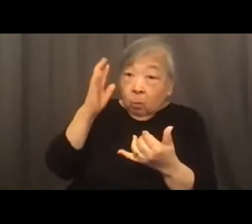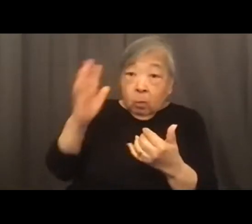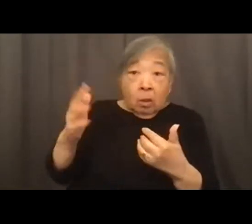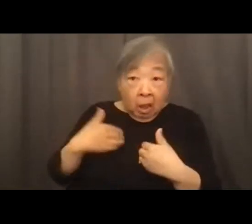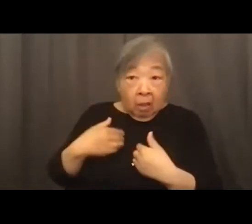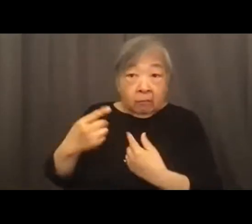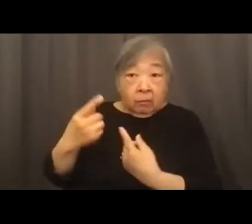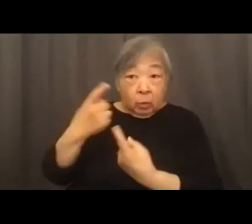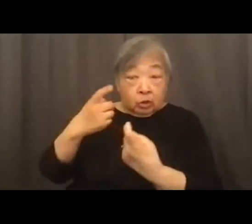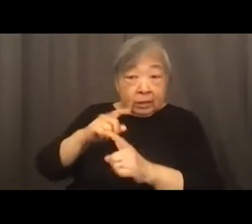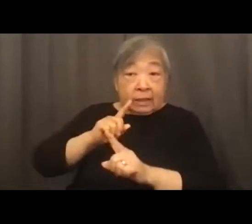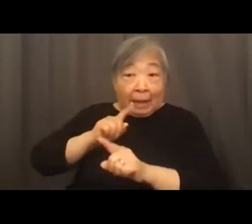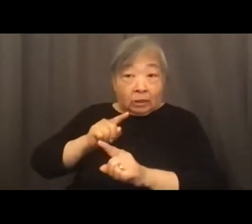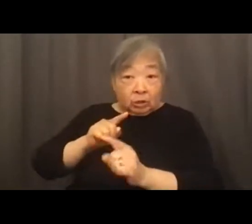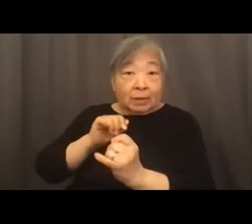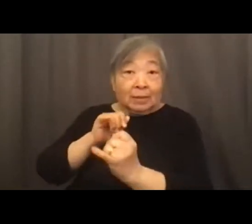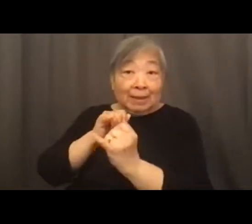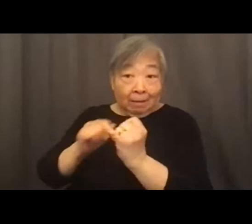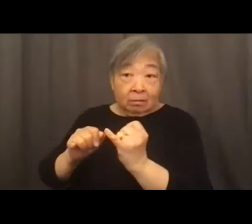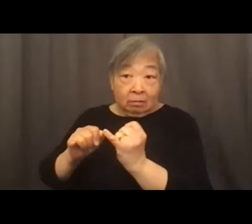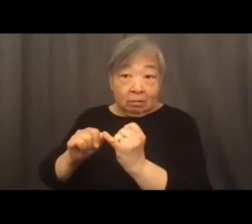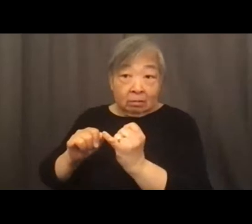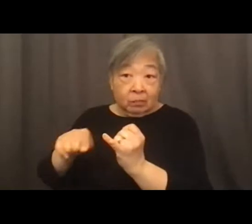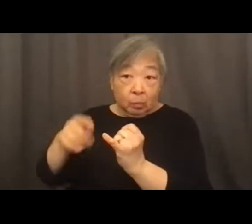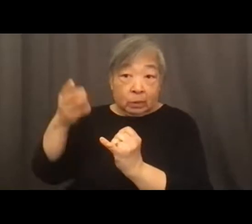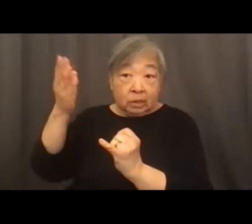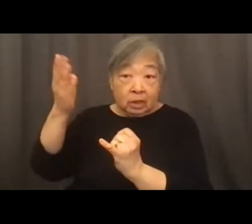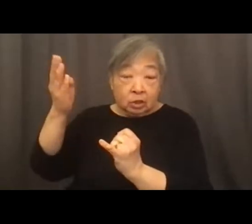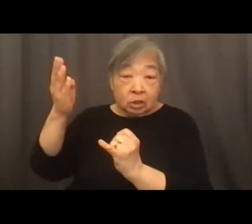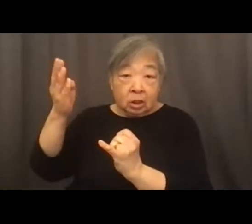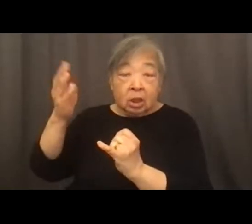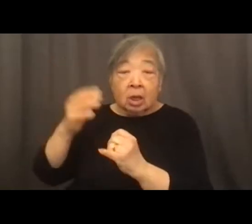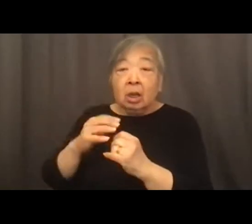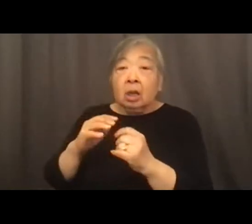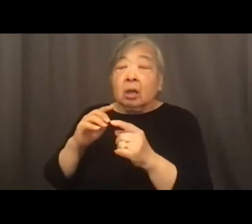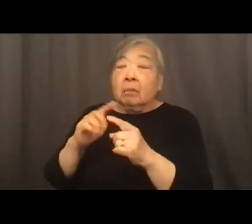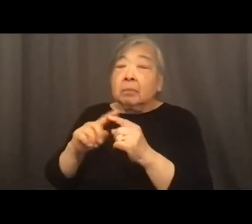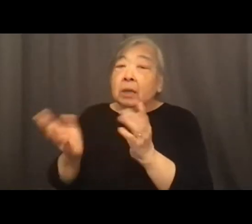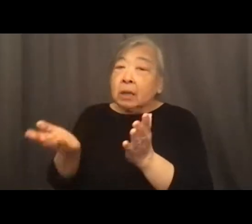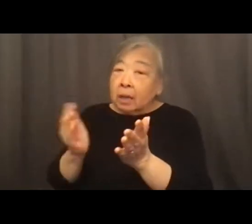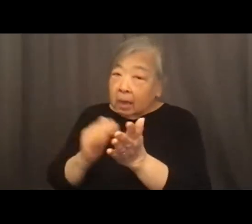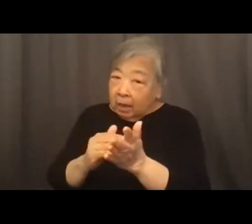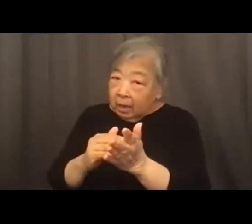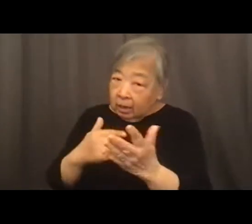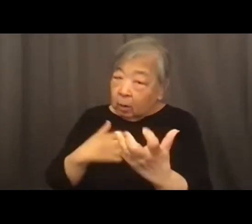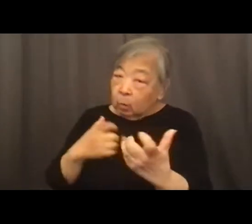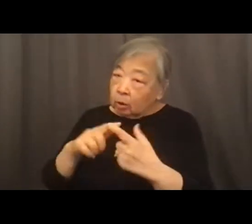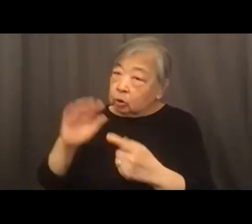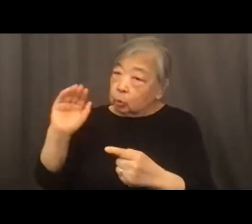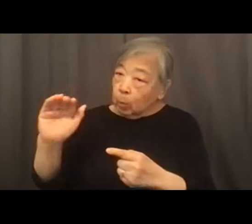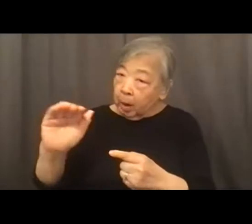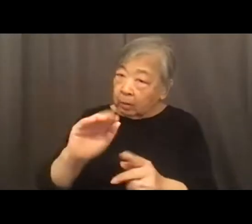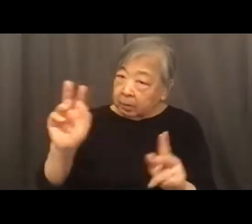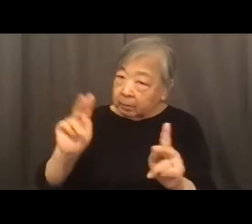and answer session toward the end of this presentation. But once again, I want to remind people that if